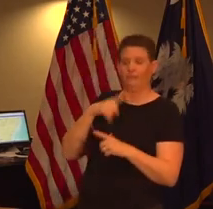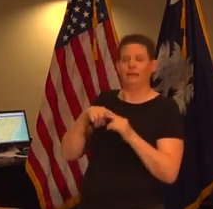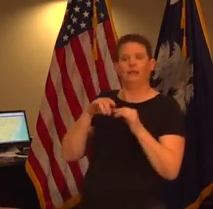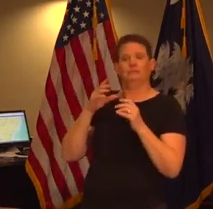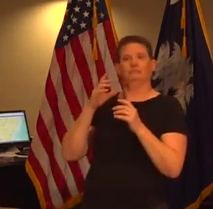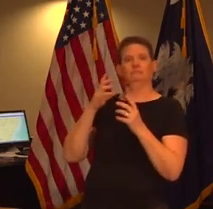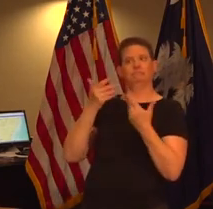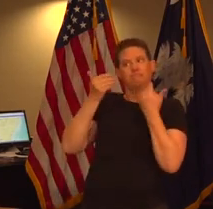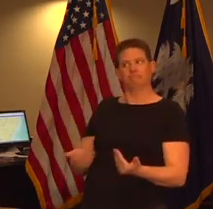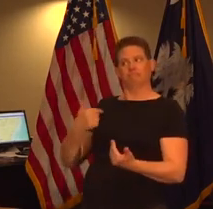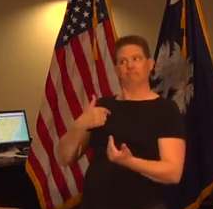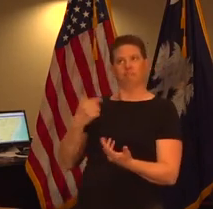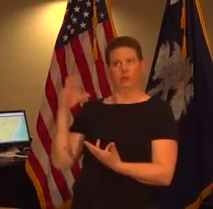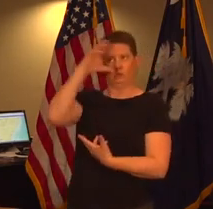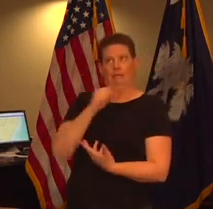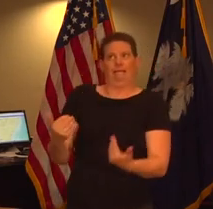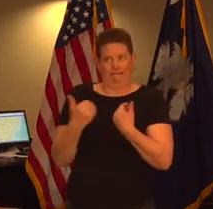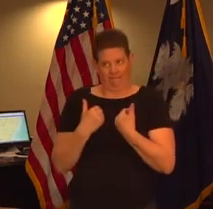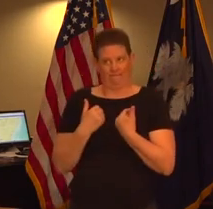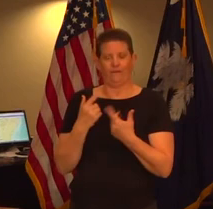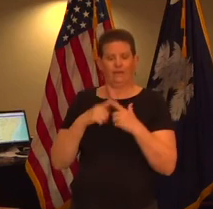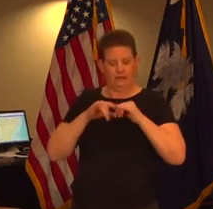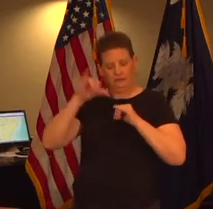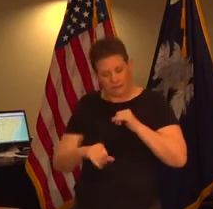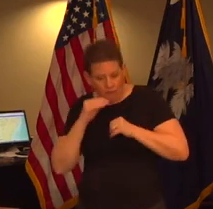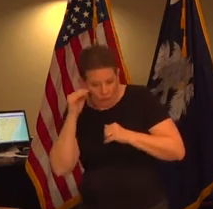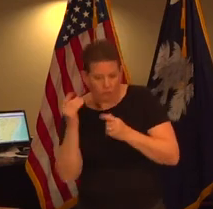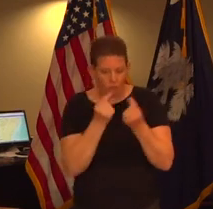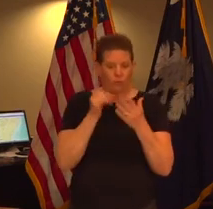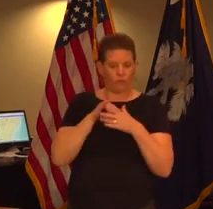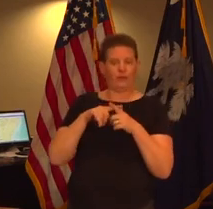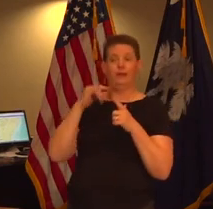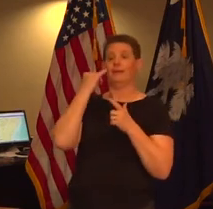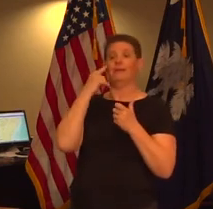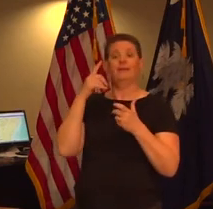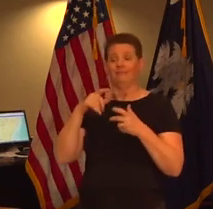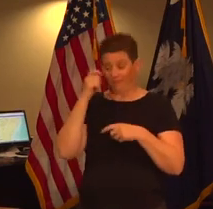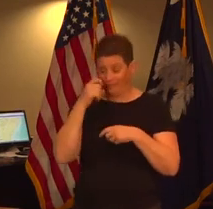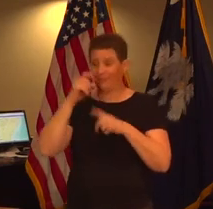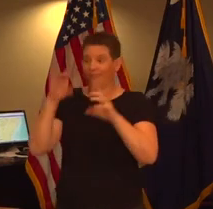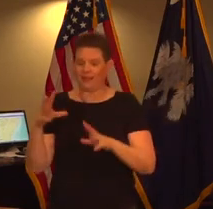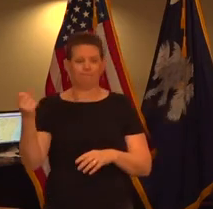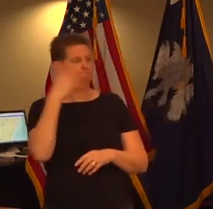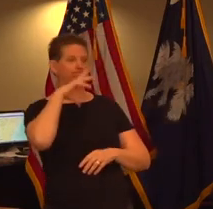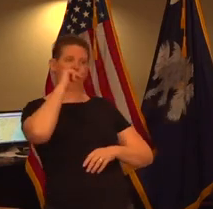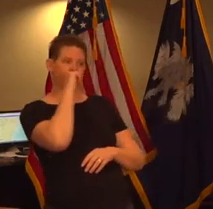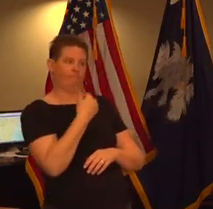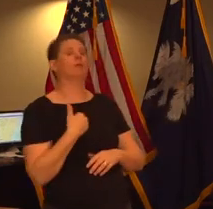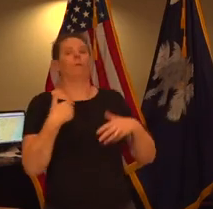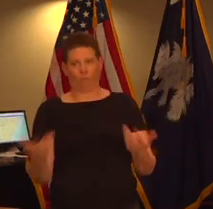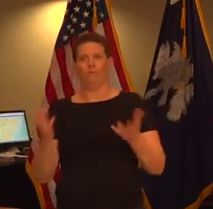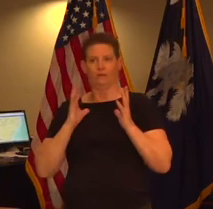result comes back and if it's negative then those measures can be um suspended but uh they're expected to um